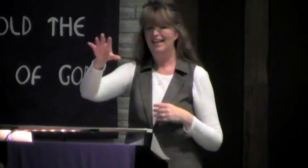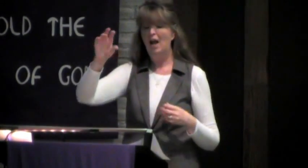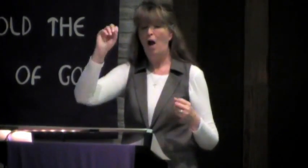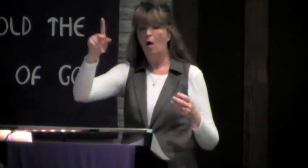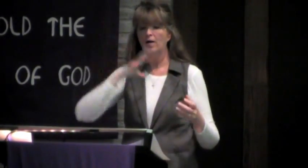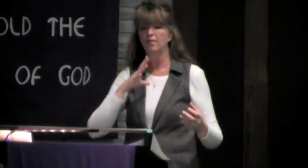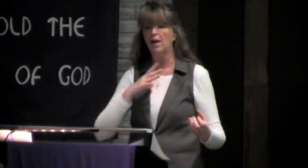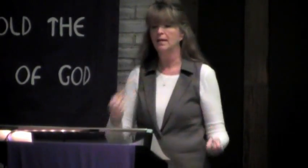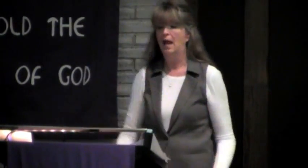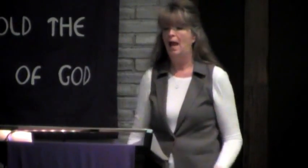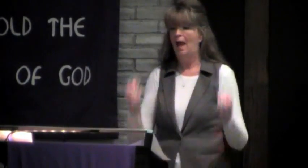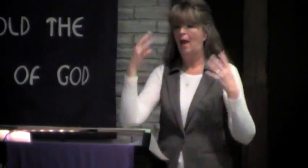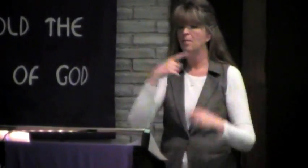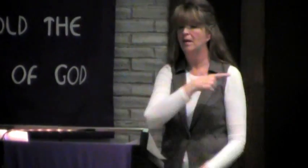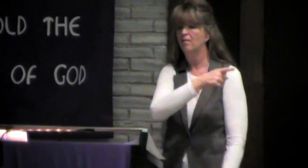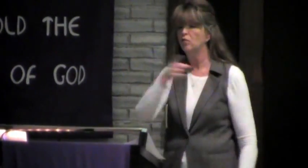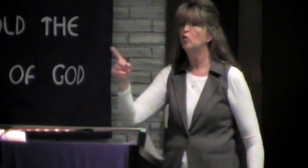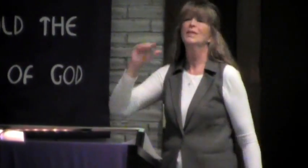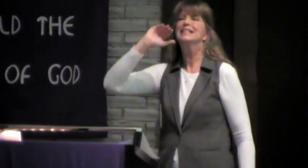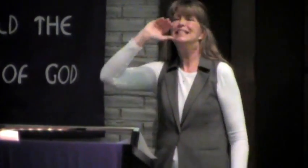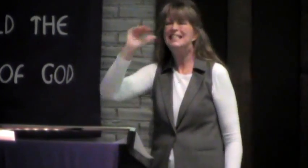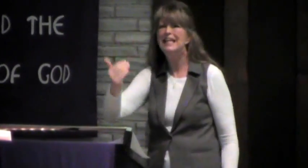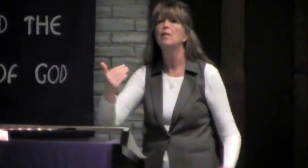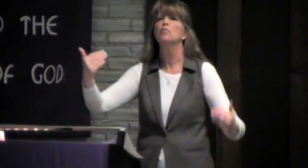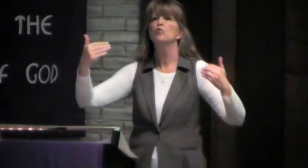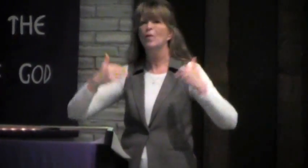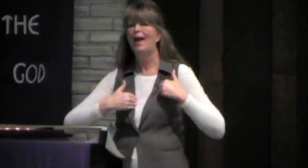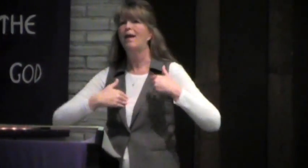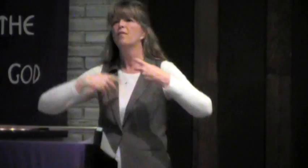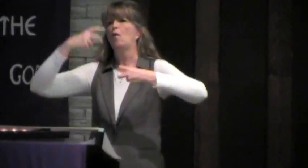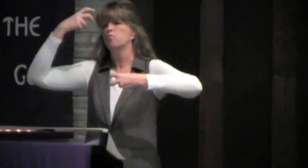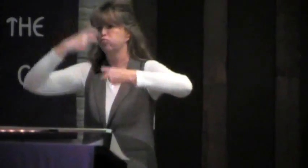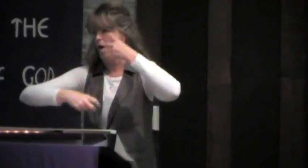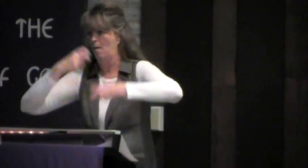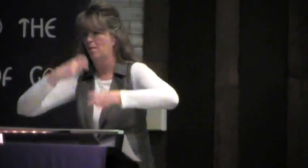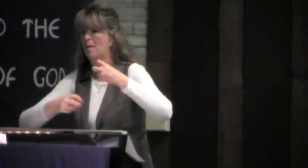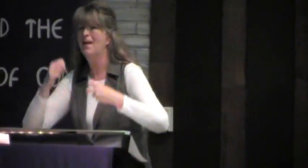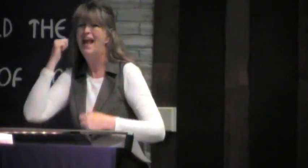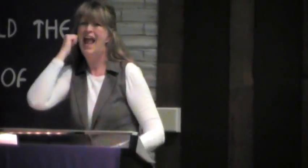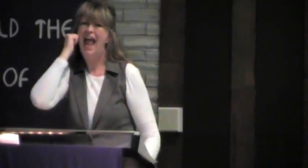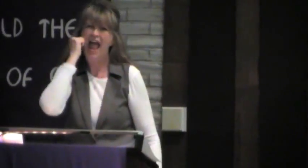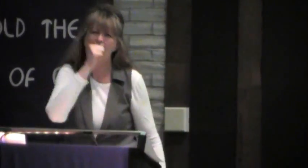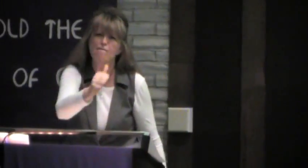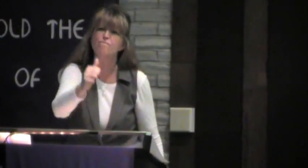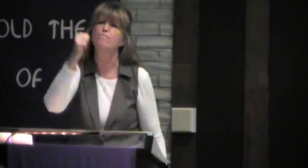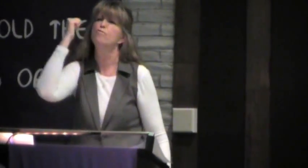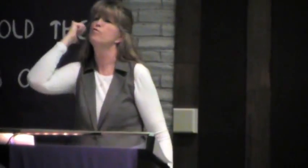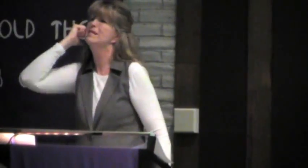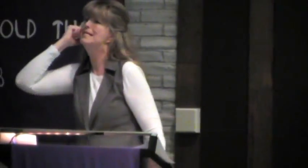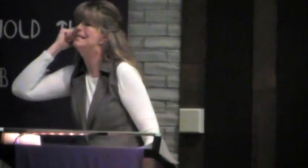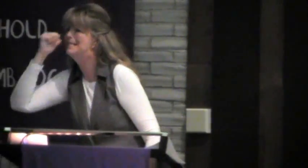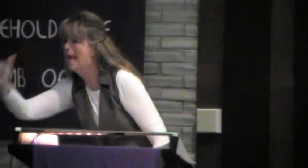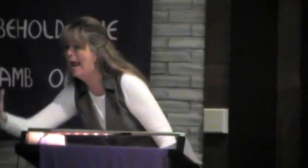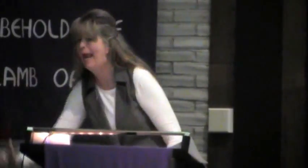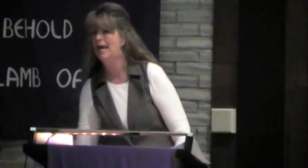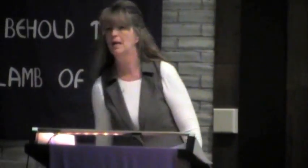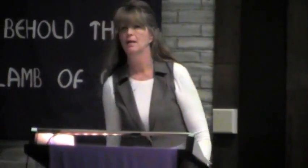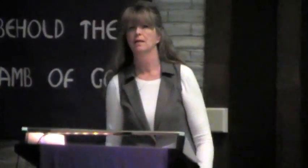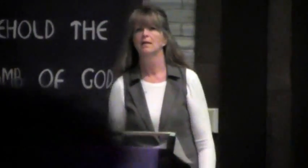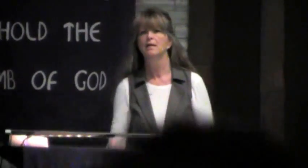I've got x-ray vision, actually, hot eyes. Anybody, how many of you seem to have problems every single